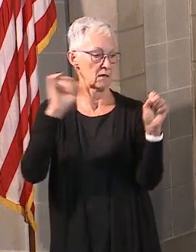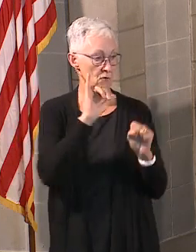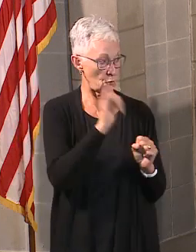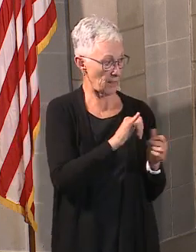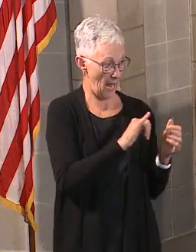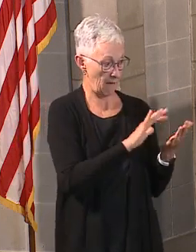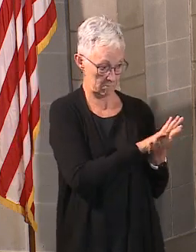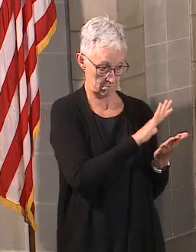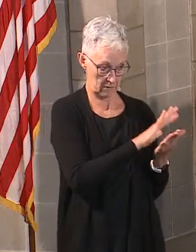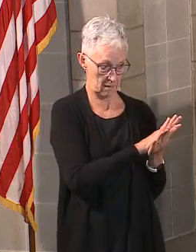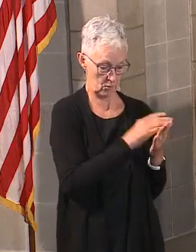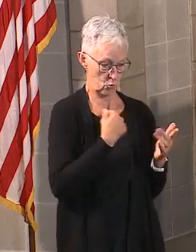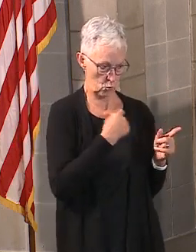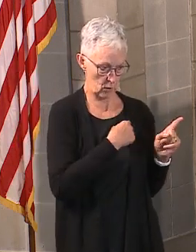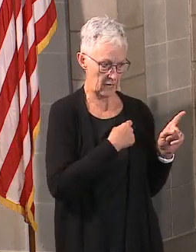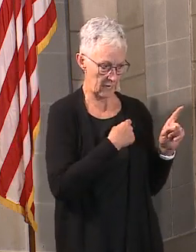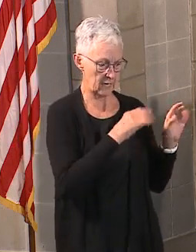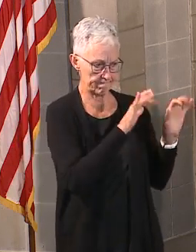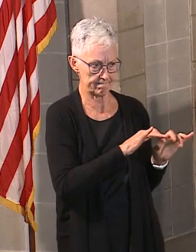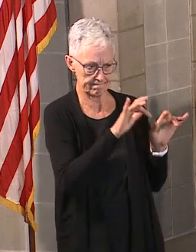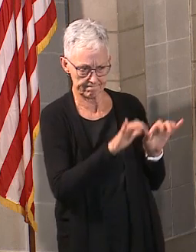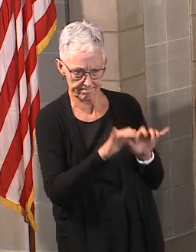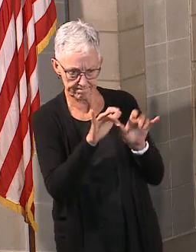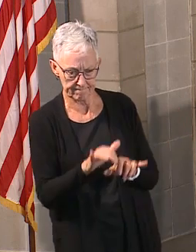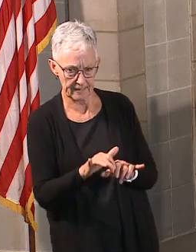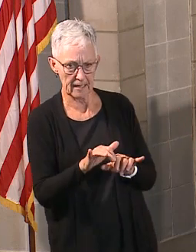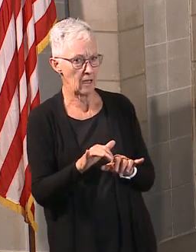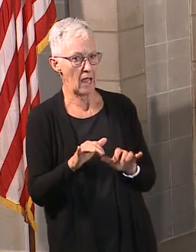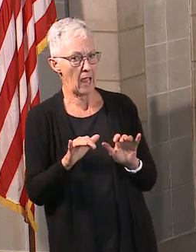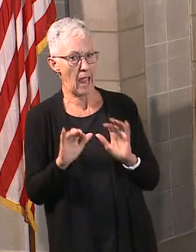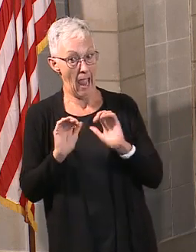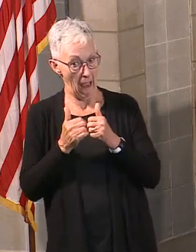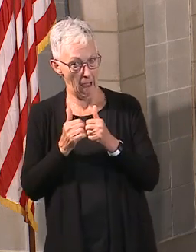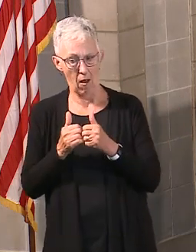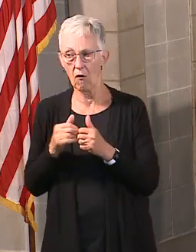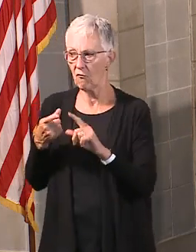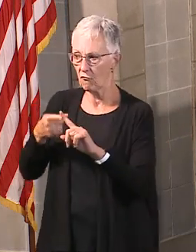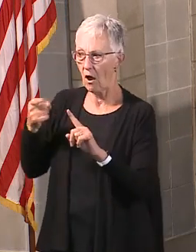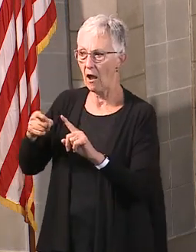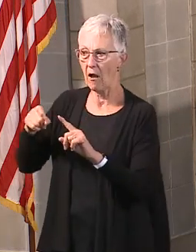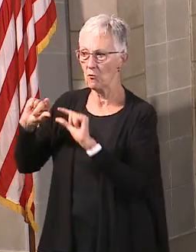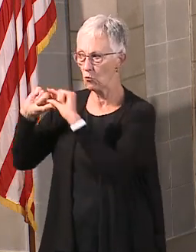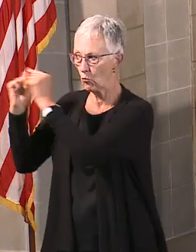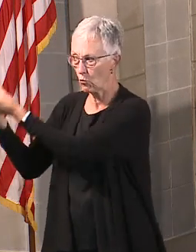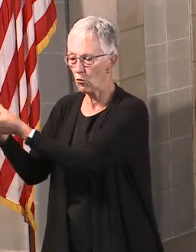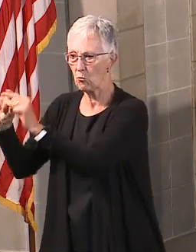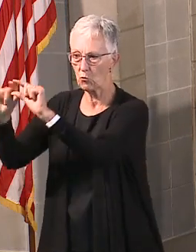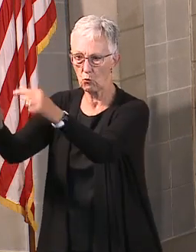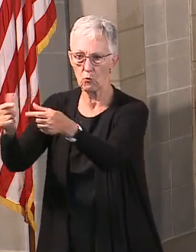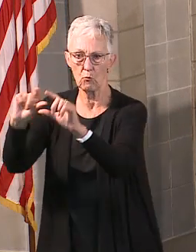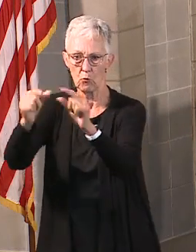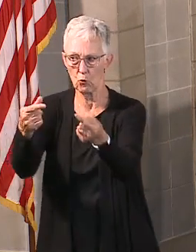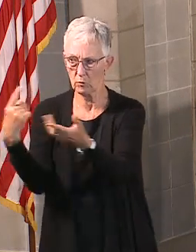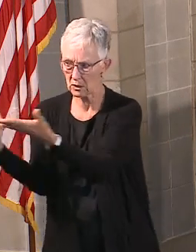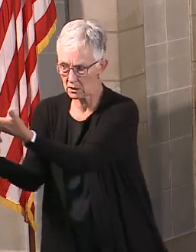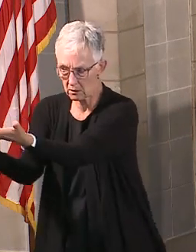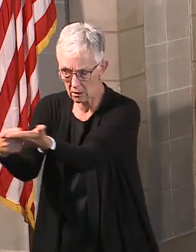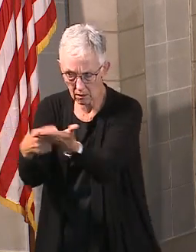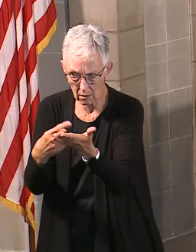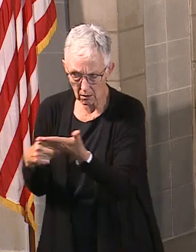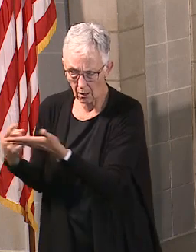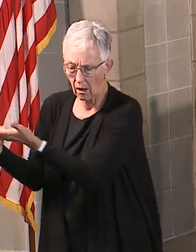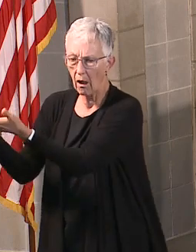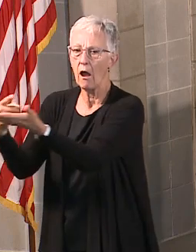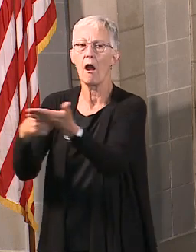In fact, we've built partnerships and actually been working with a lot of different groups. For instance, NSCA, so the State